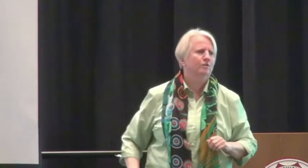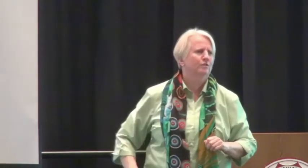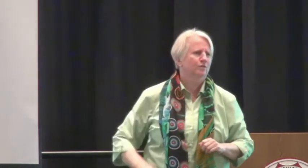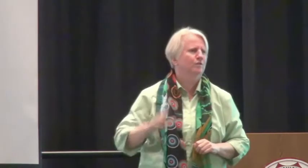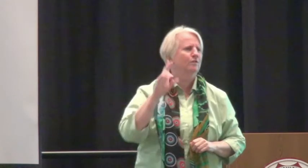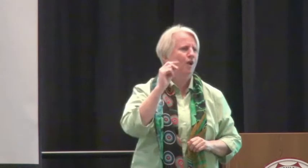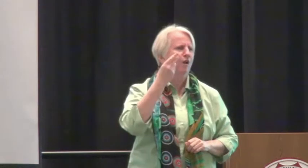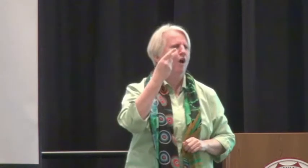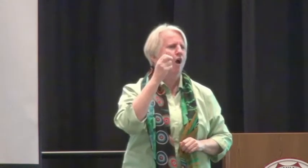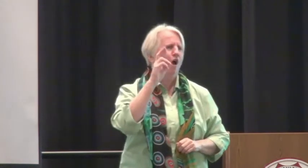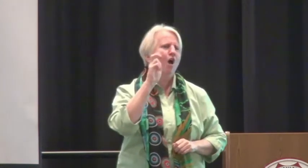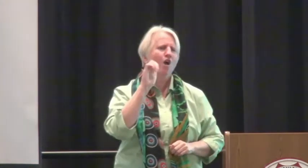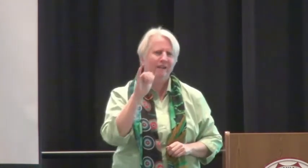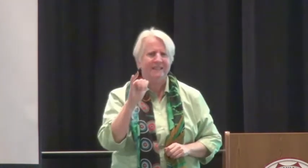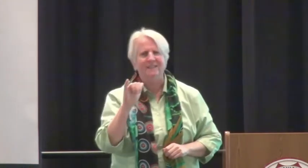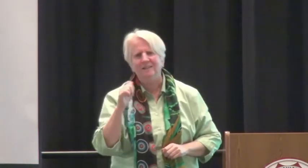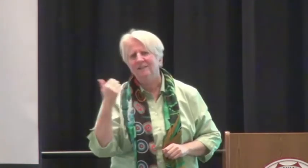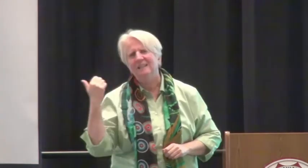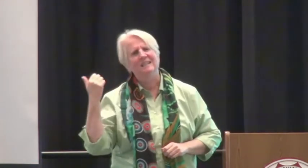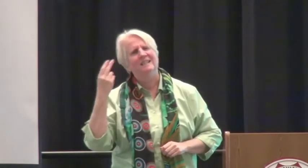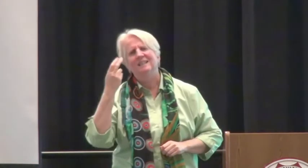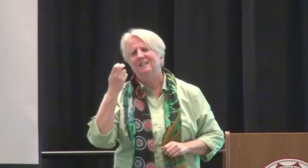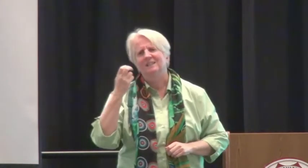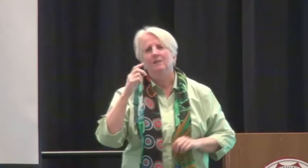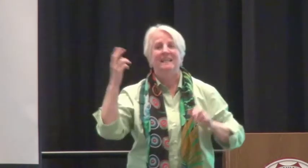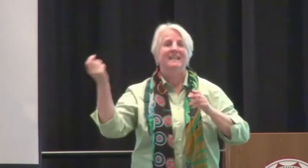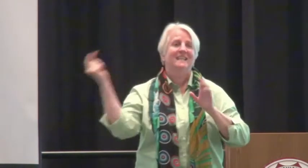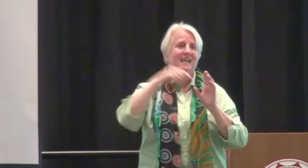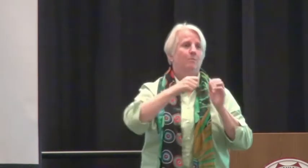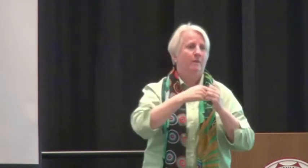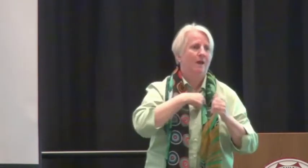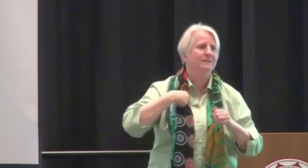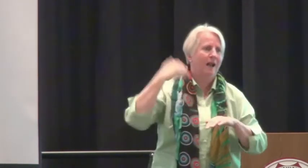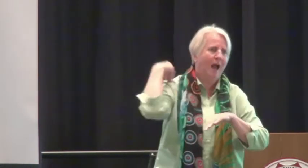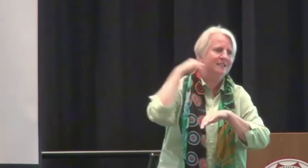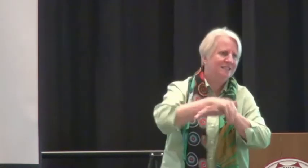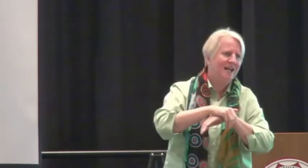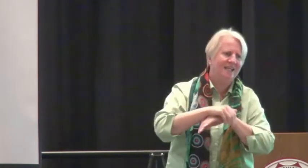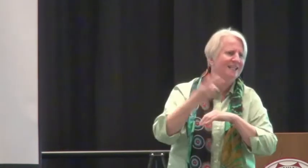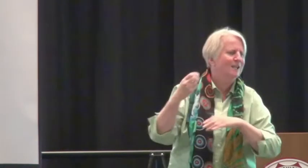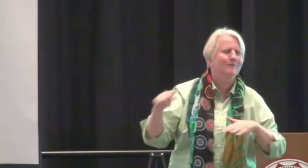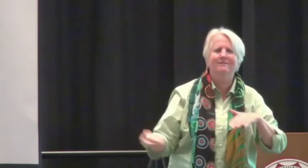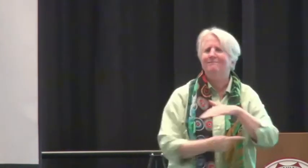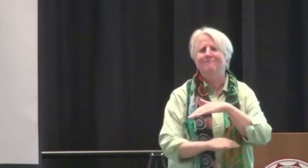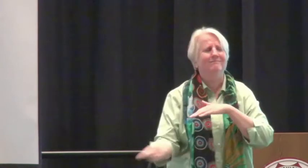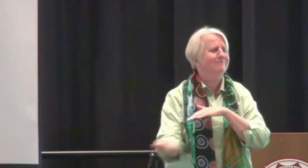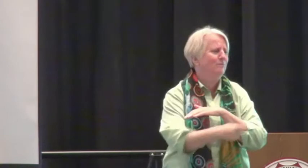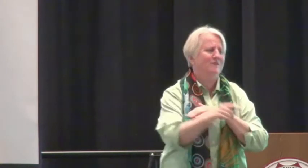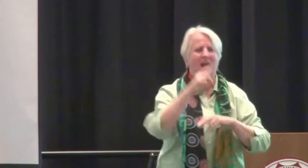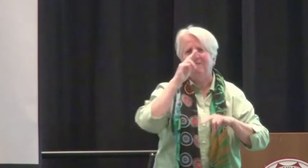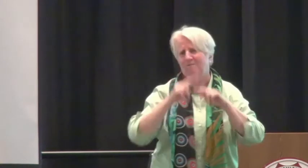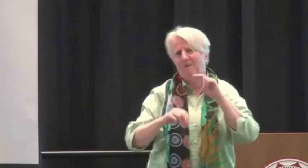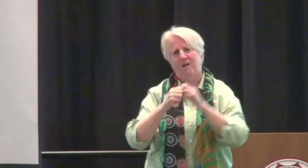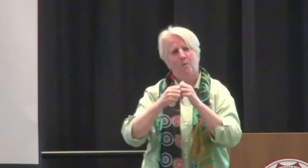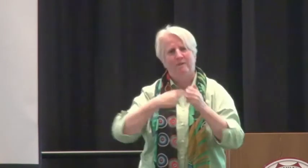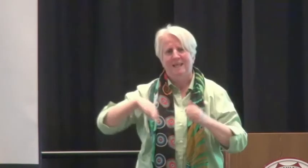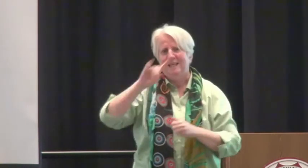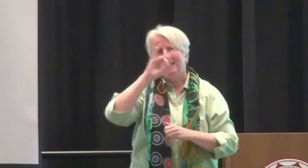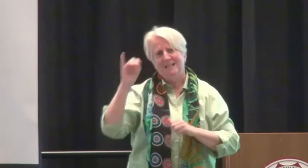I'd also like to close out our program with a picture of her dog, Marley. So, Harley was with us last night, mingling with